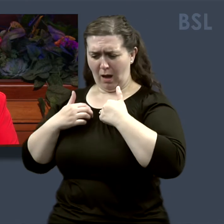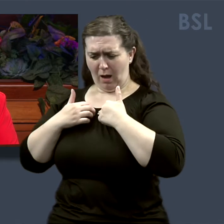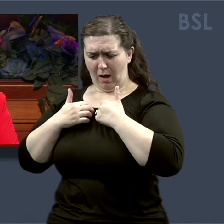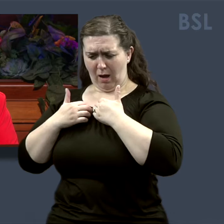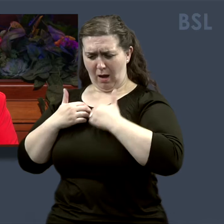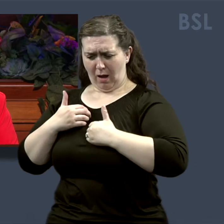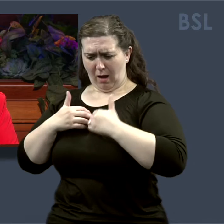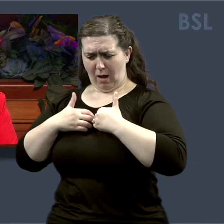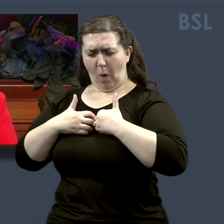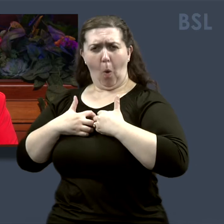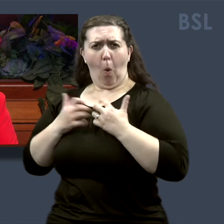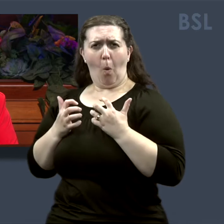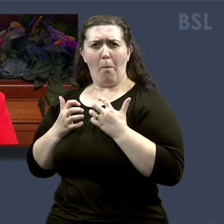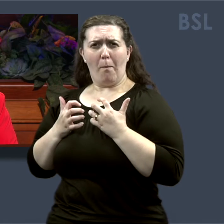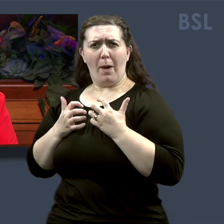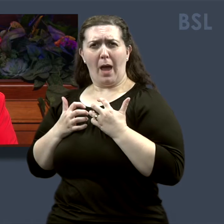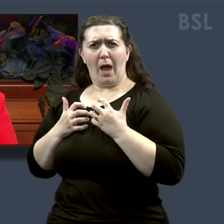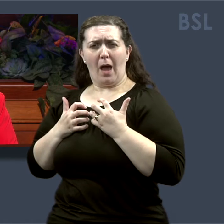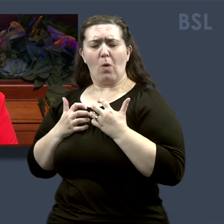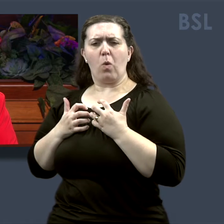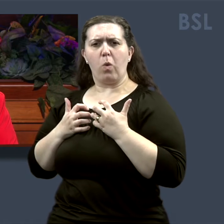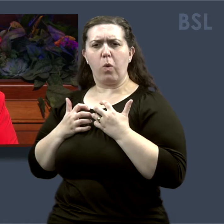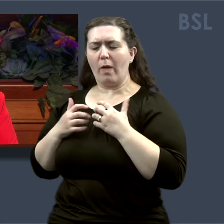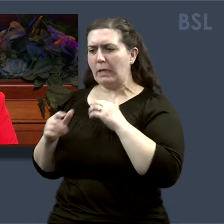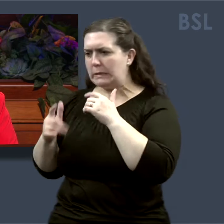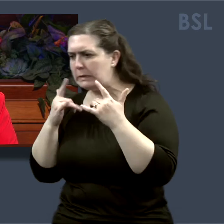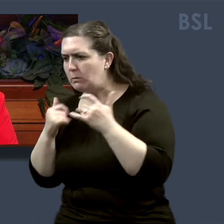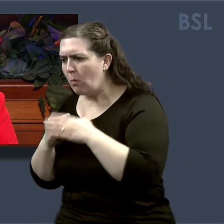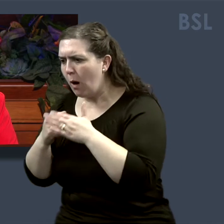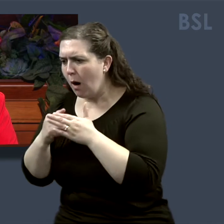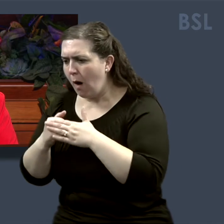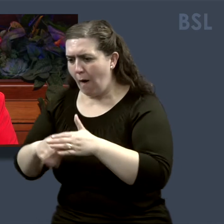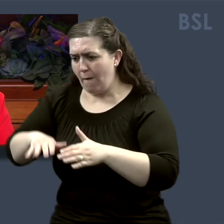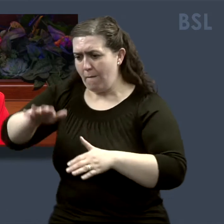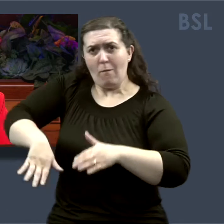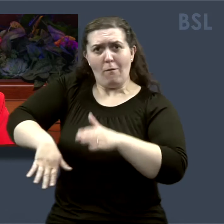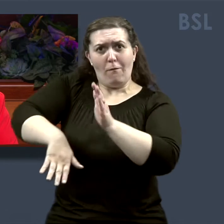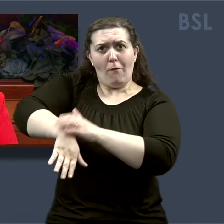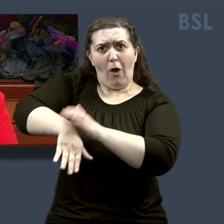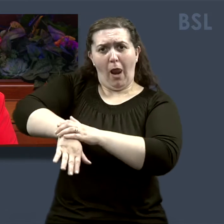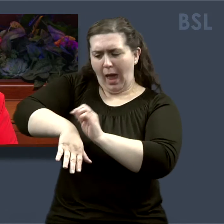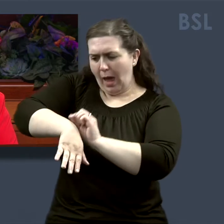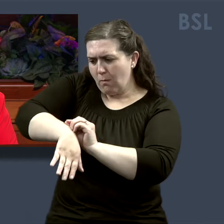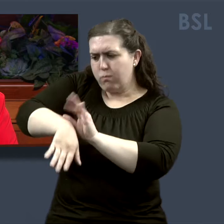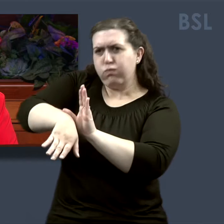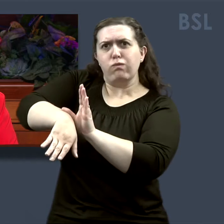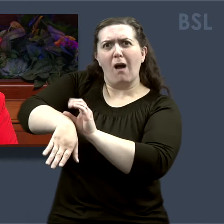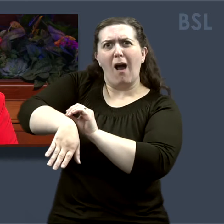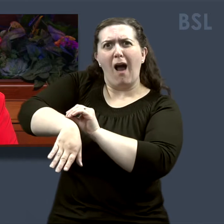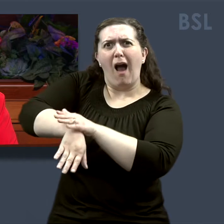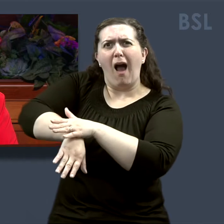gash right to her chest bone. He found another on her right front leg, also to the bone.